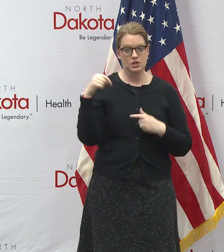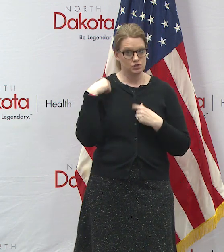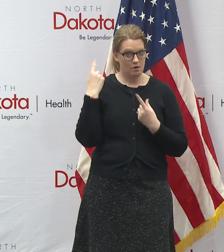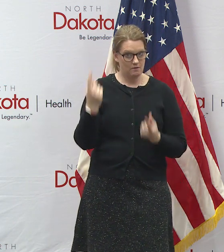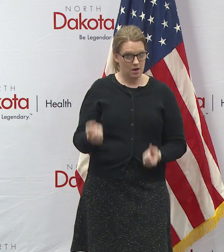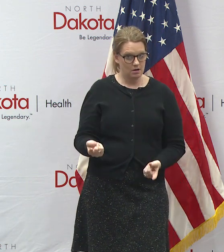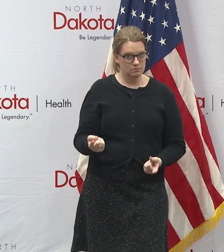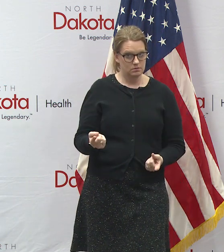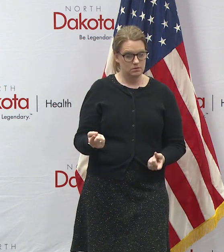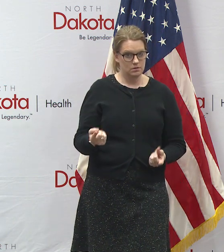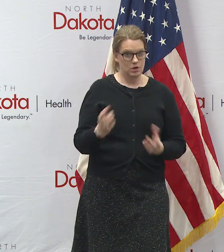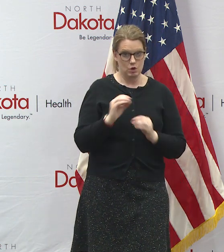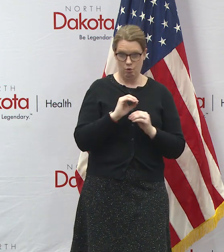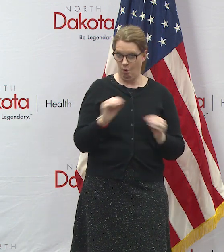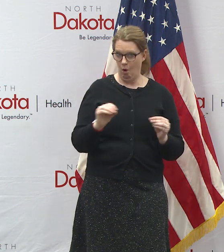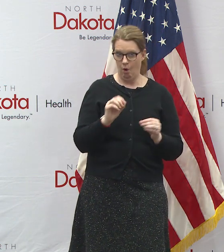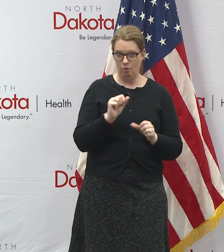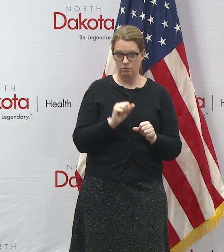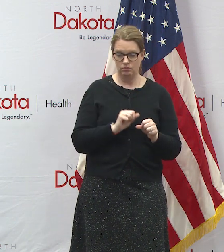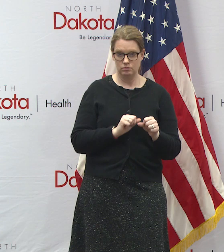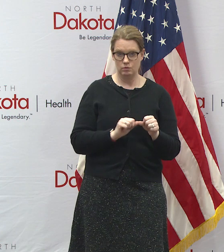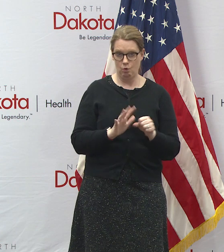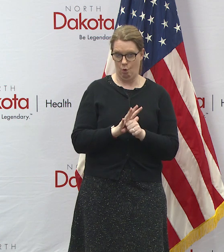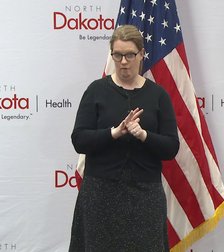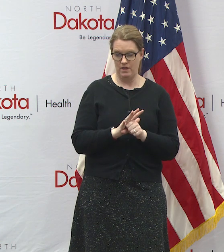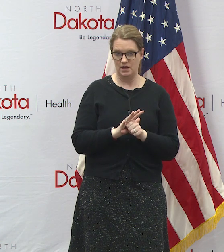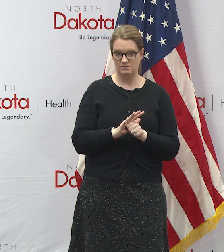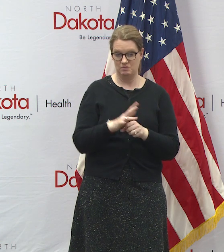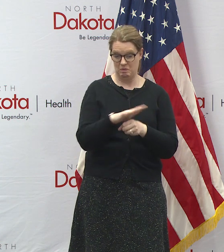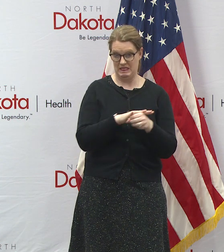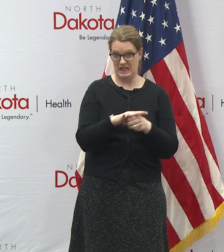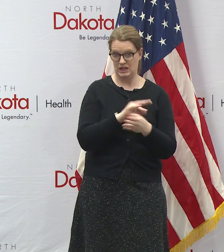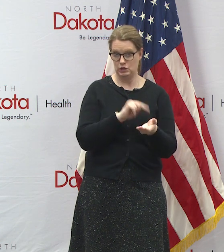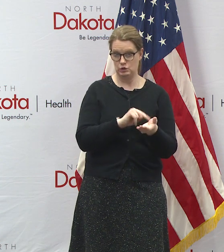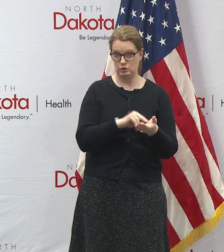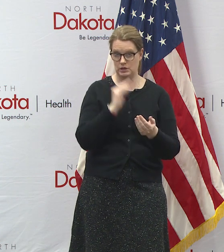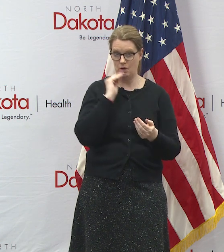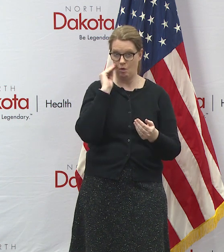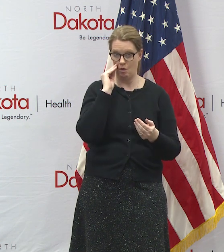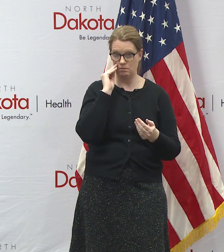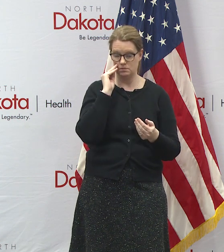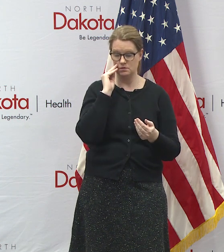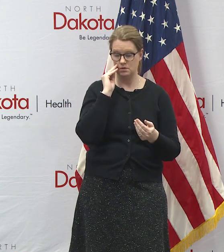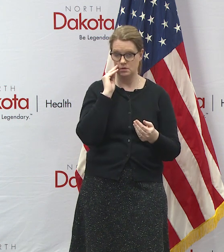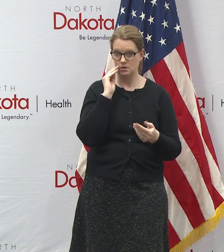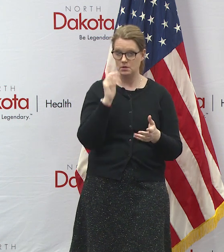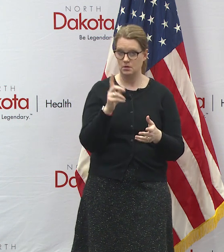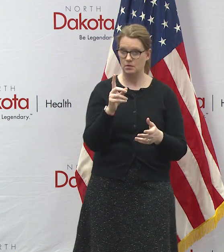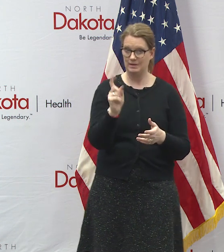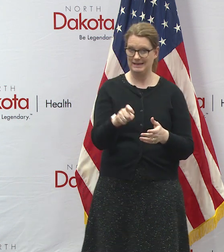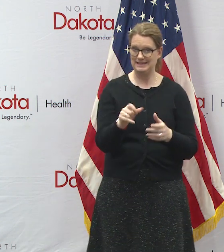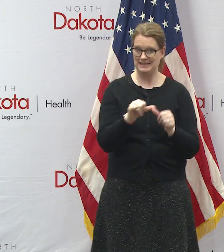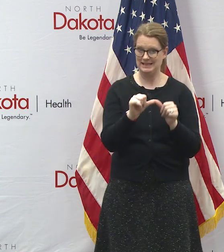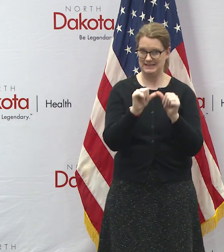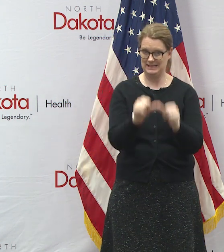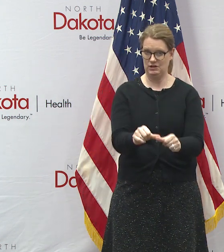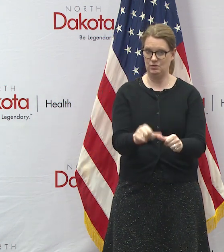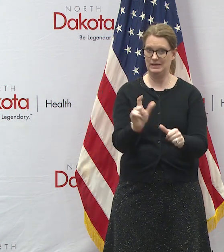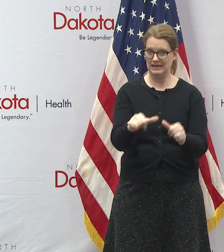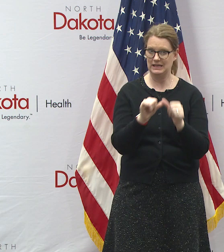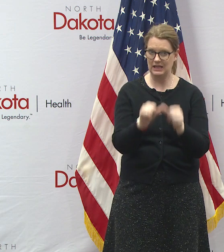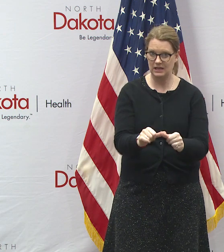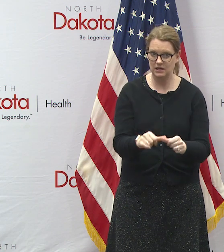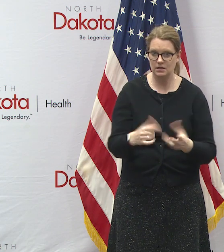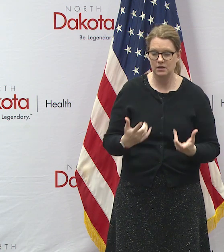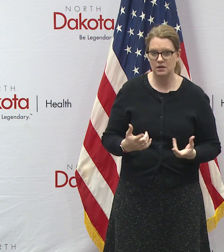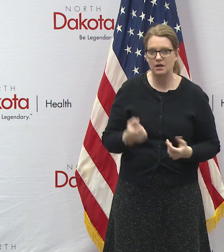reported uh covid within those nursing homes and we hope to keep it that way so again thanks we know it's hard for